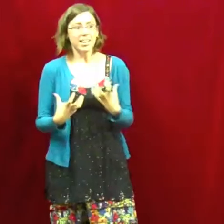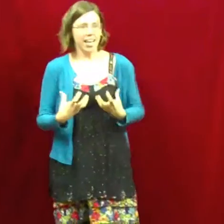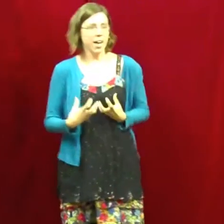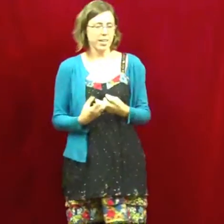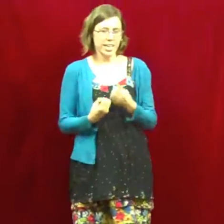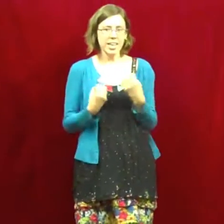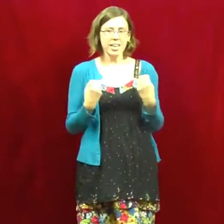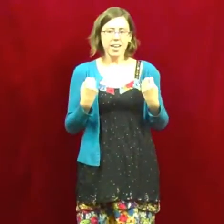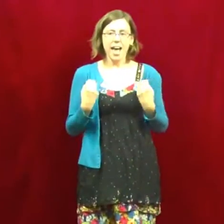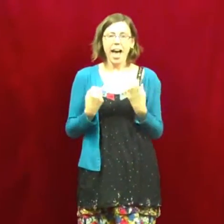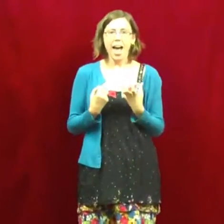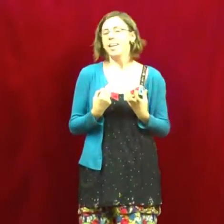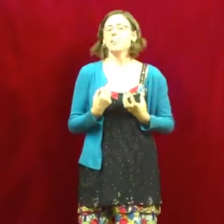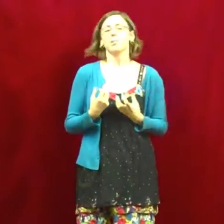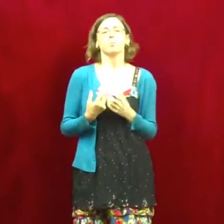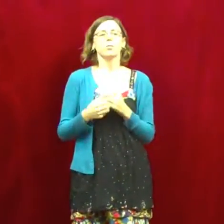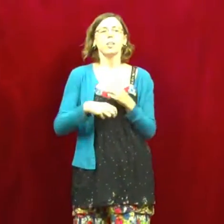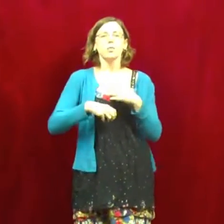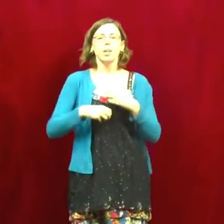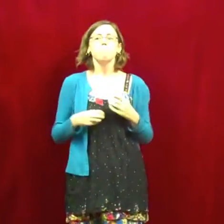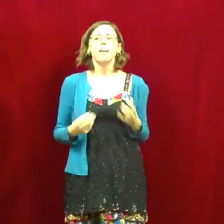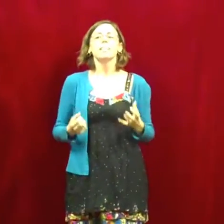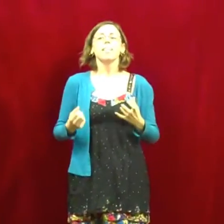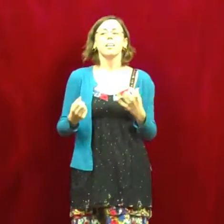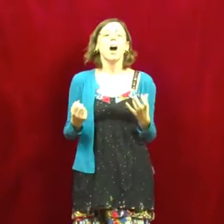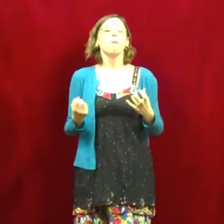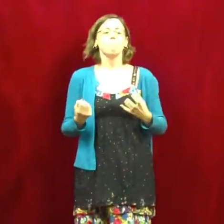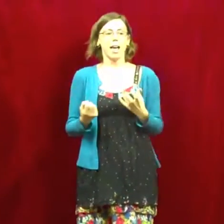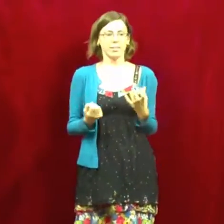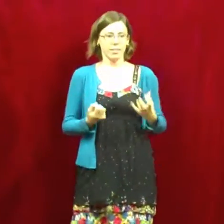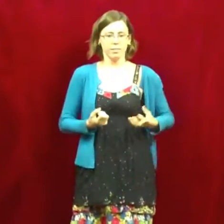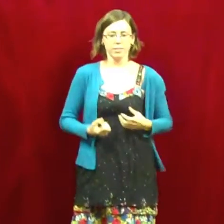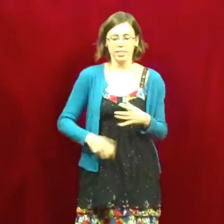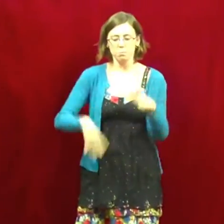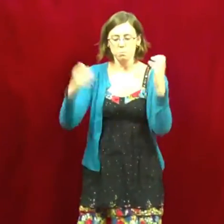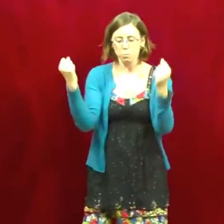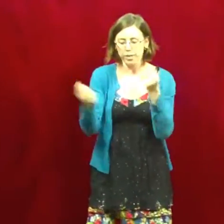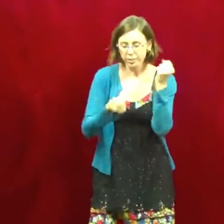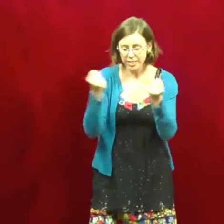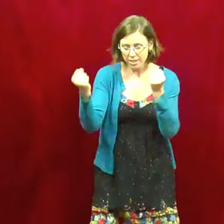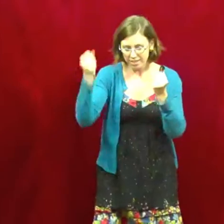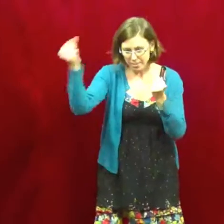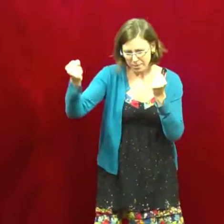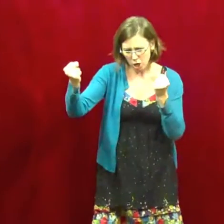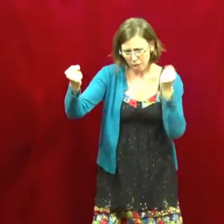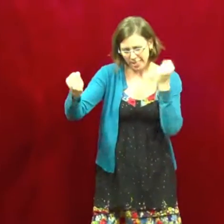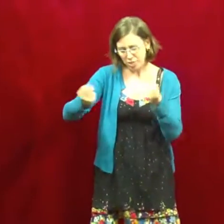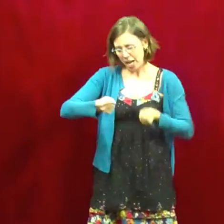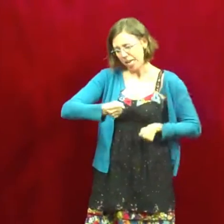that, he had such amazing combat skills. He wielded a scimitar in each hand.